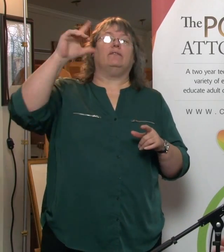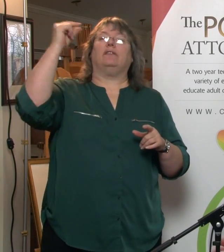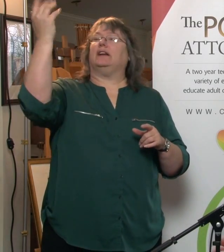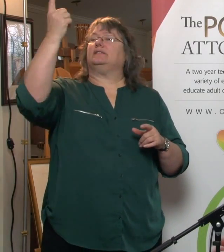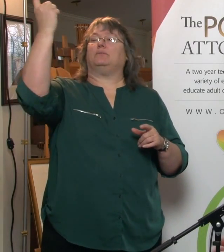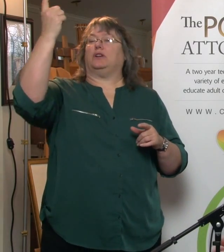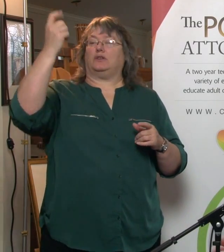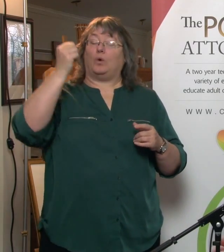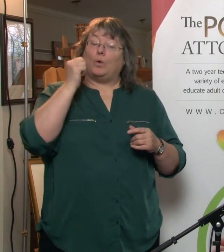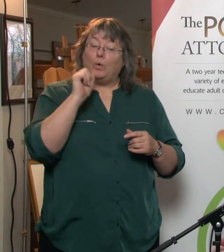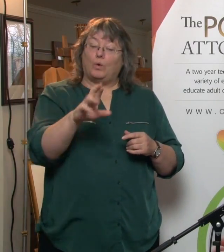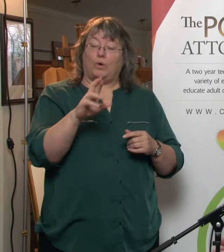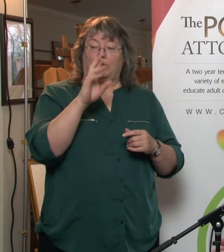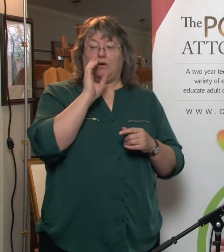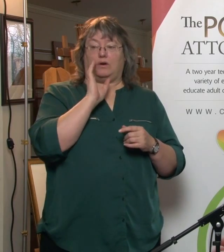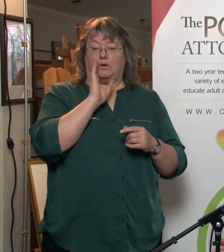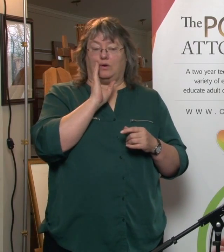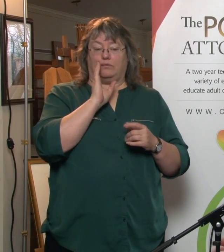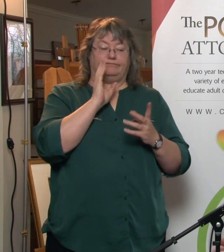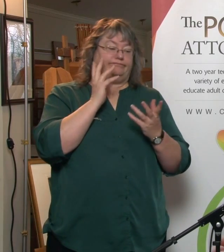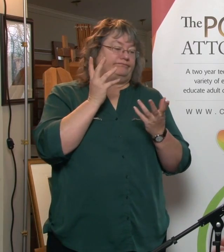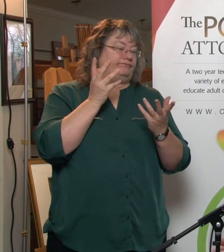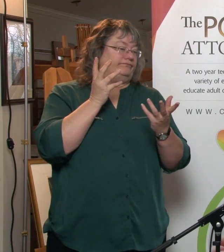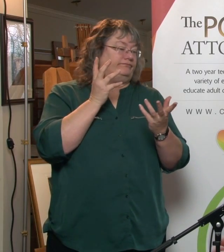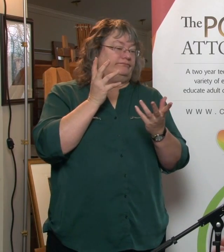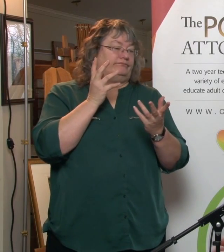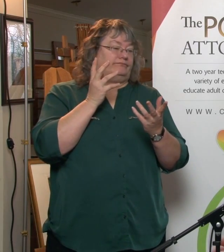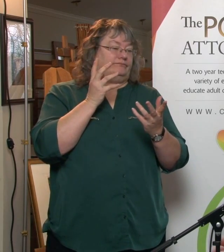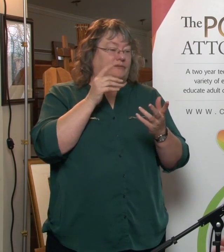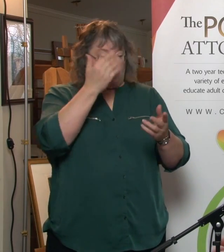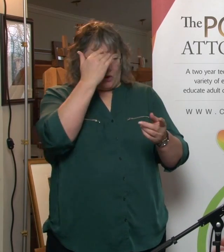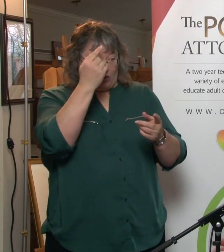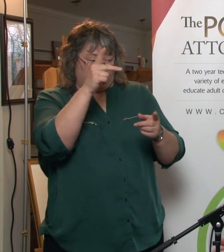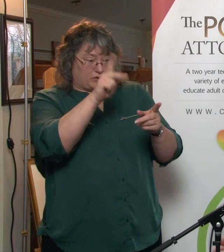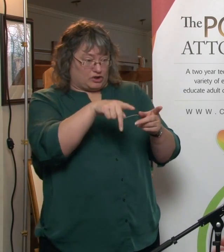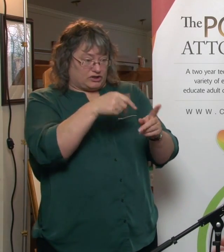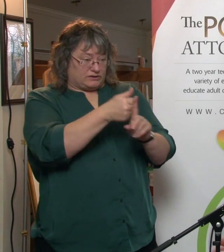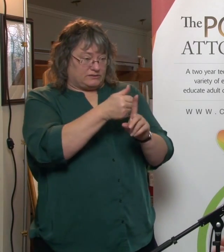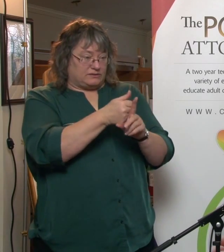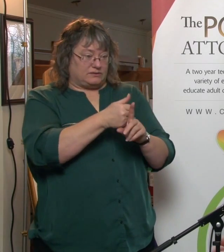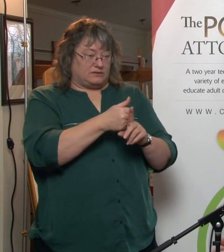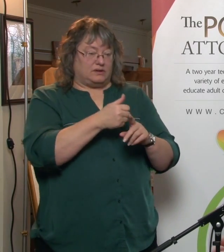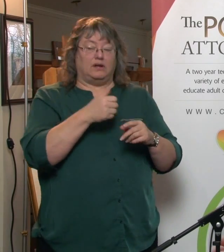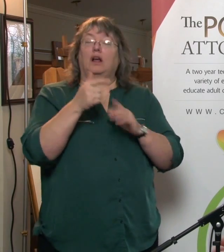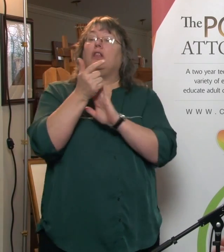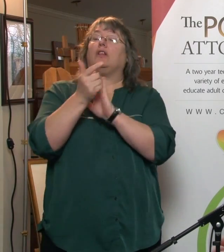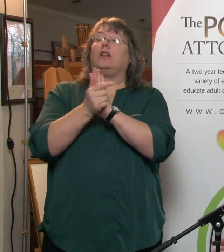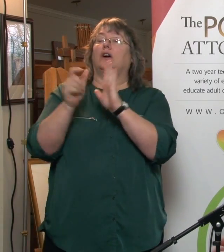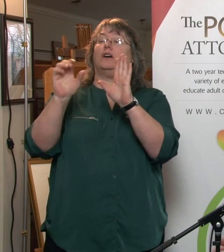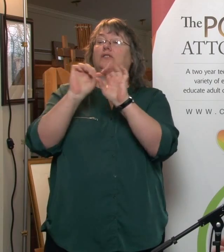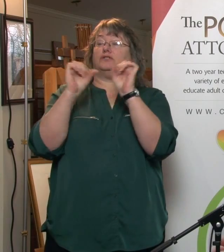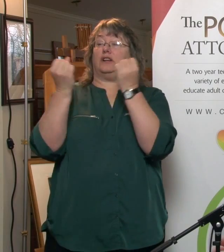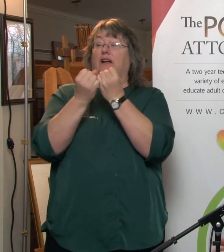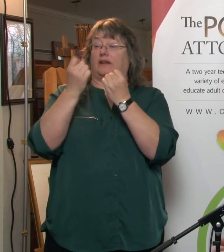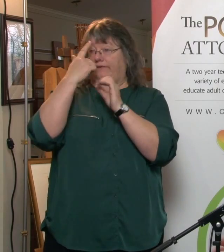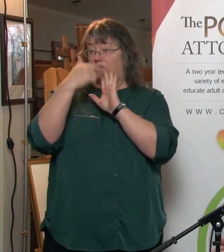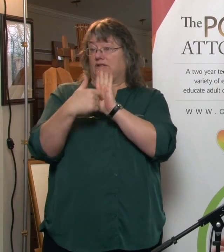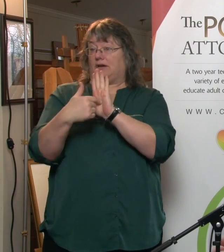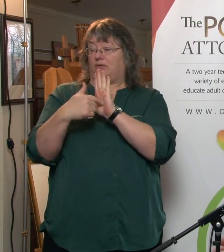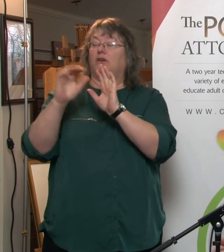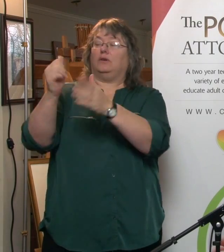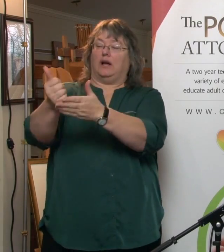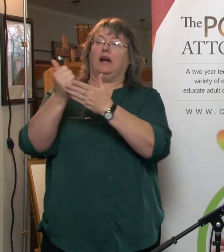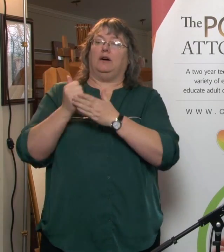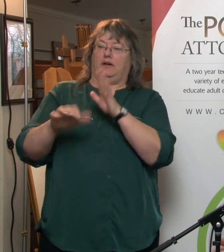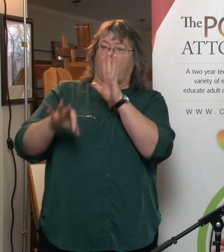Or we would have connections either just through people that we know ourself, or I have a lot of connections. The Law Society, for example, would be able to